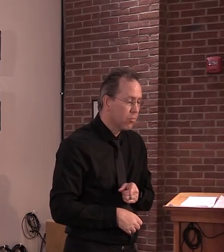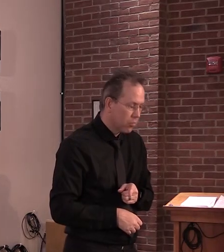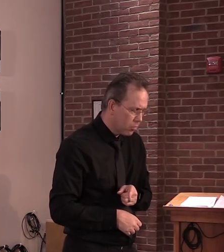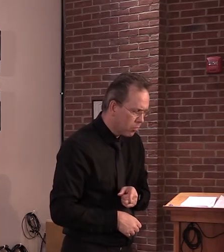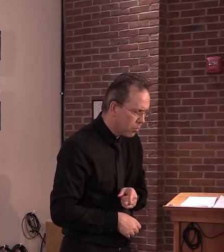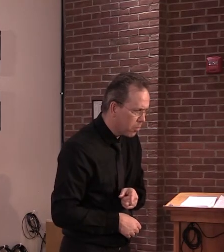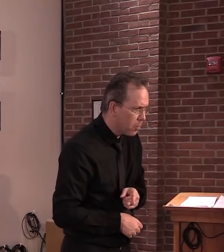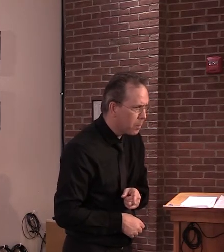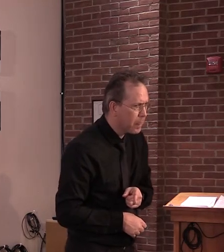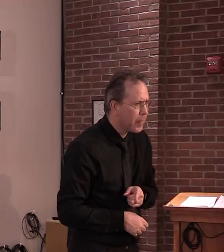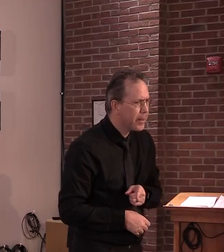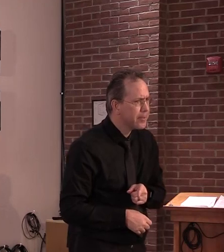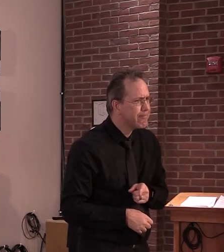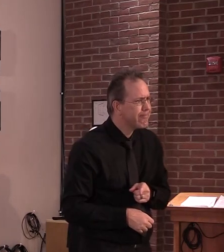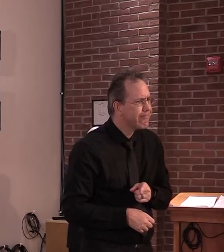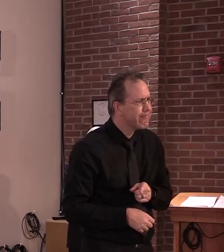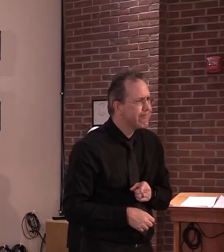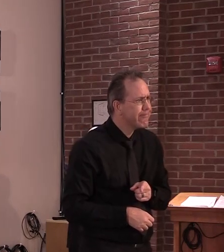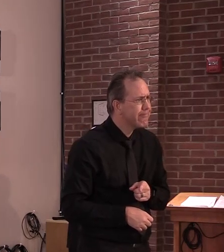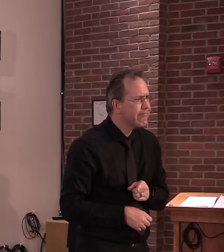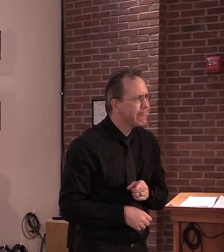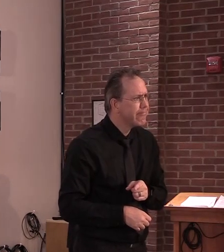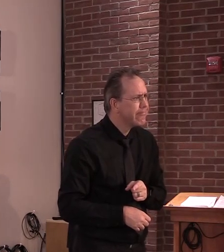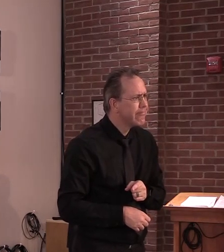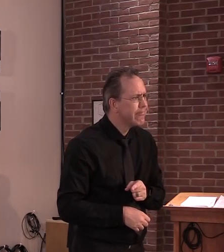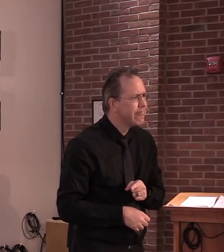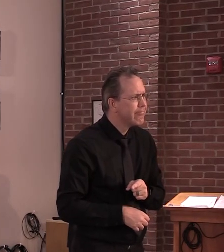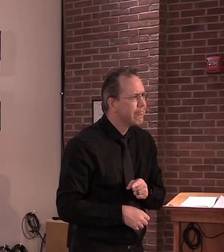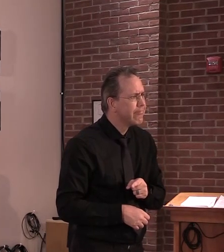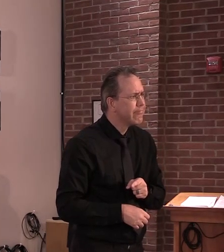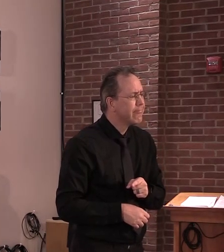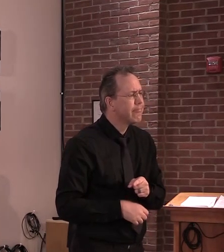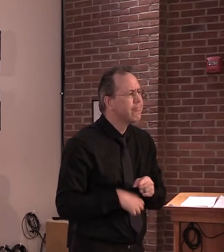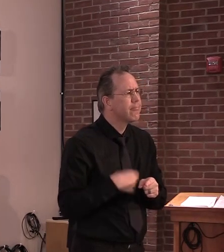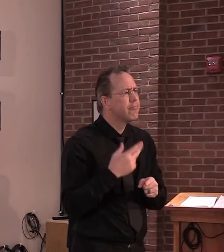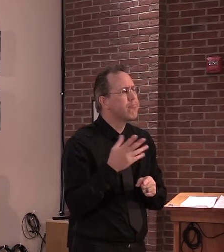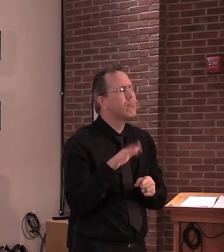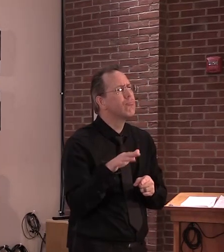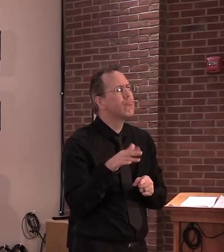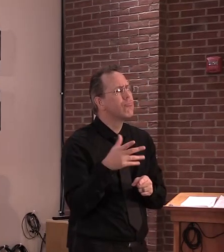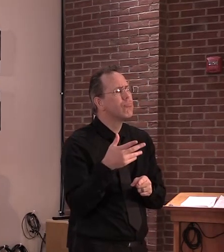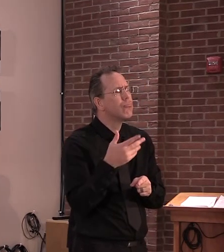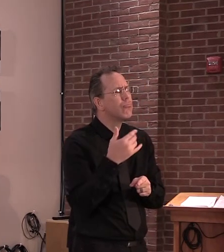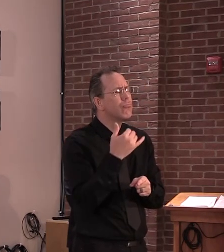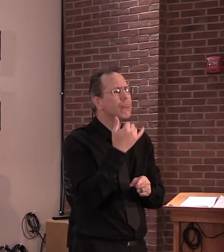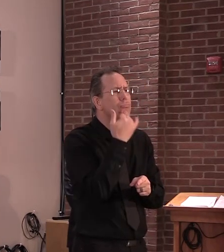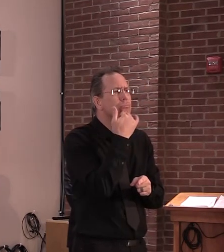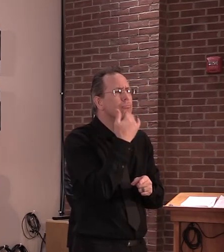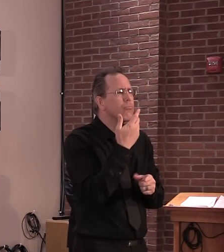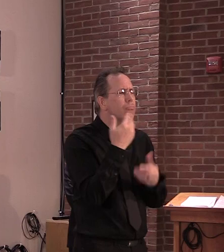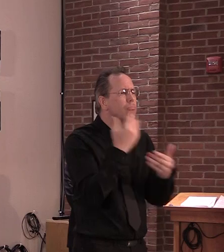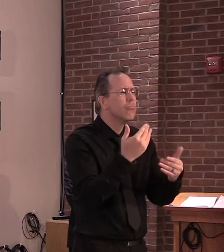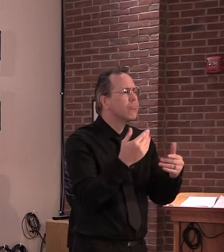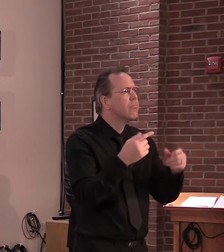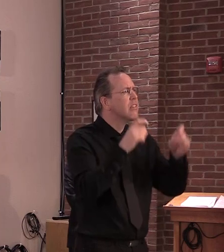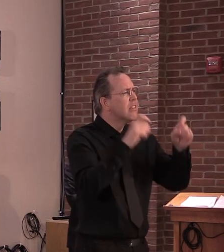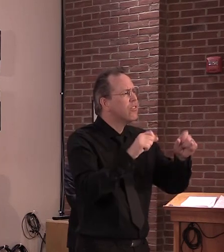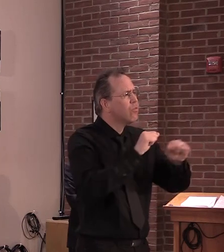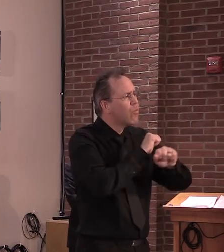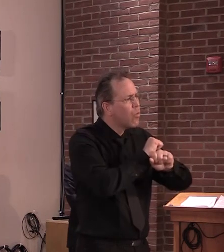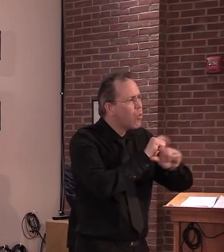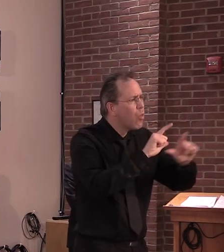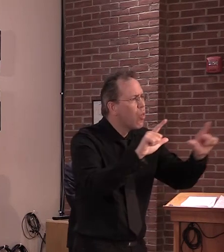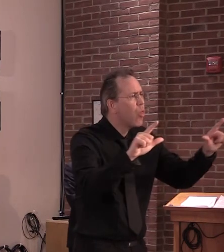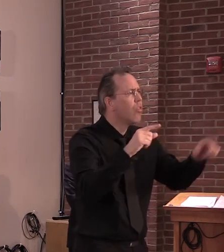rather than waiting until someone has symptoms or gets sick? Is that because of the number of tests we have available?